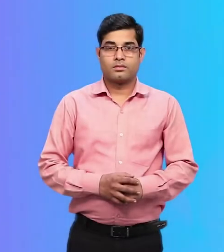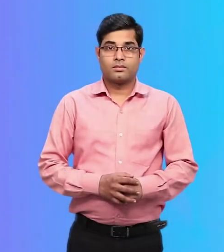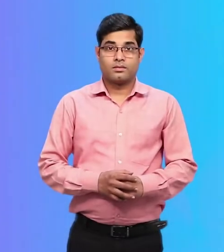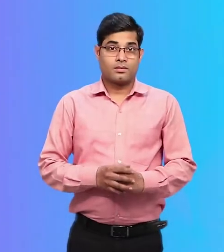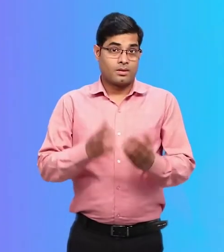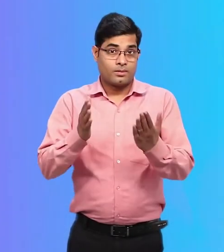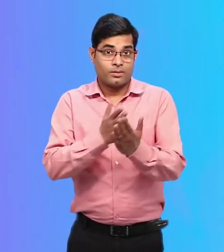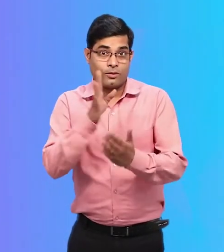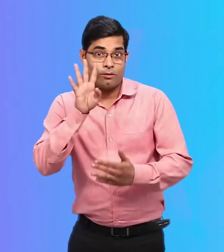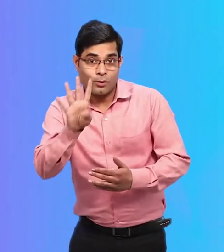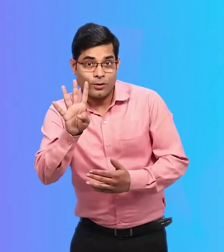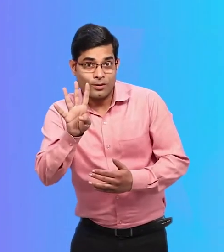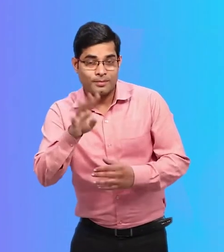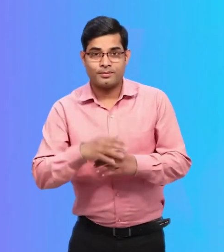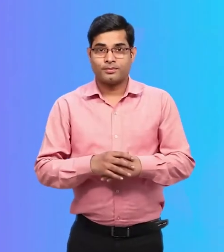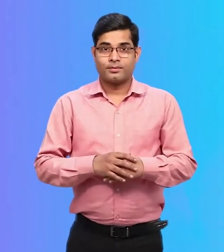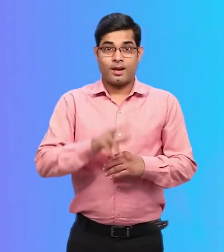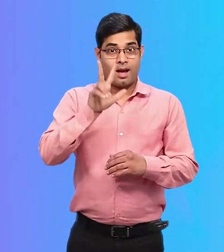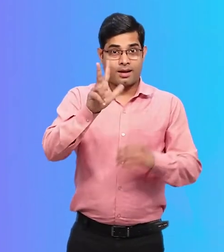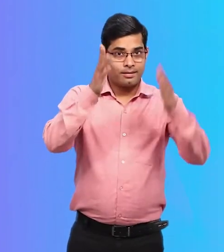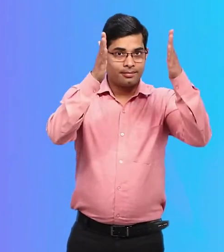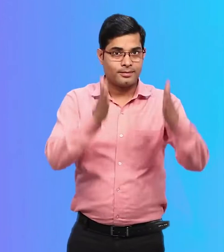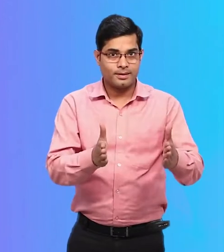Page 4 Frame 8